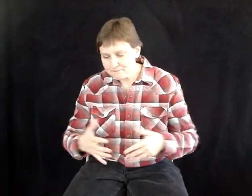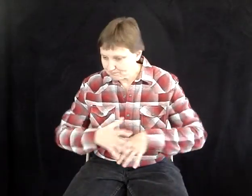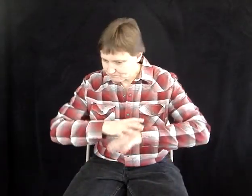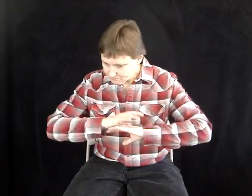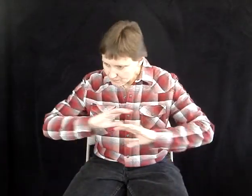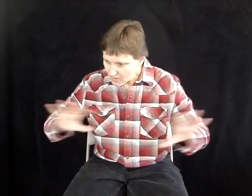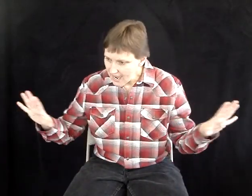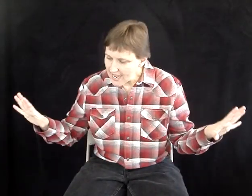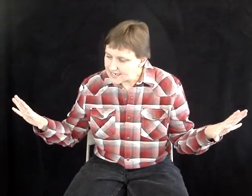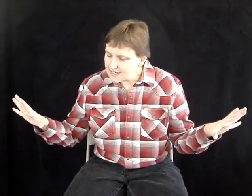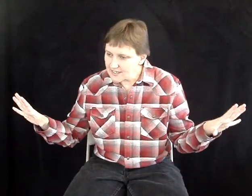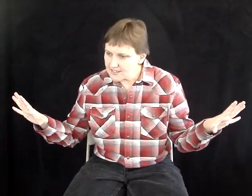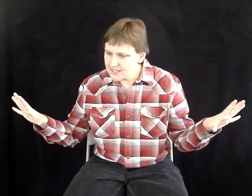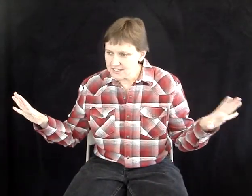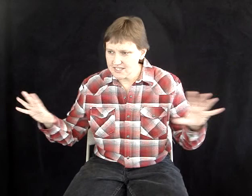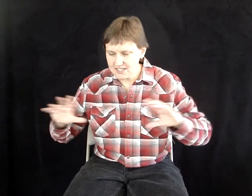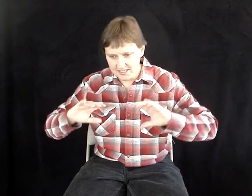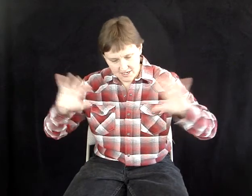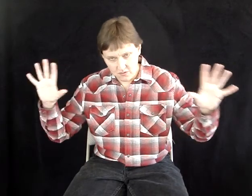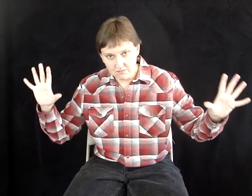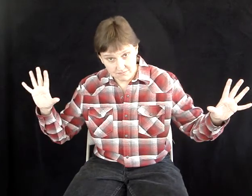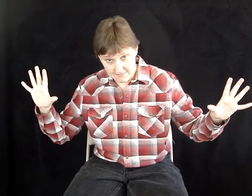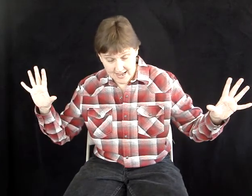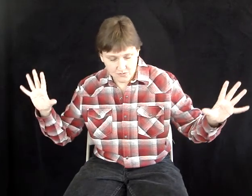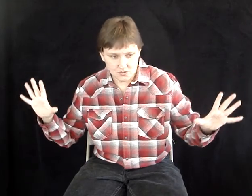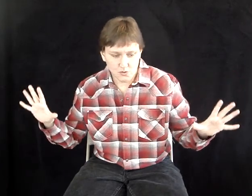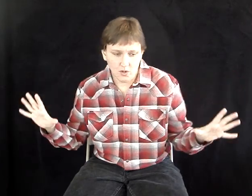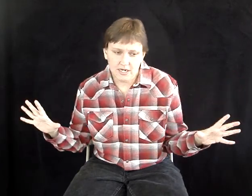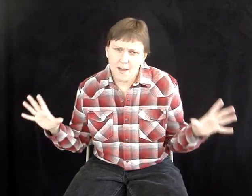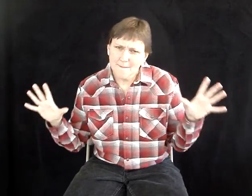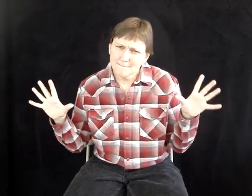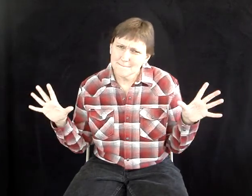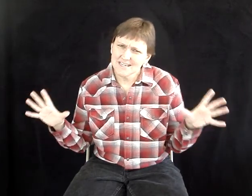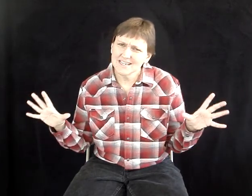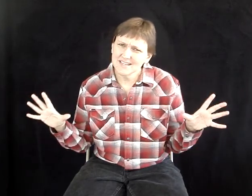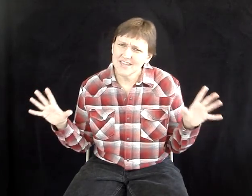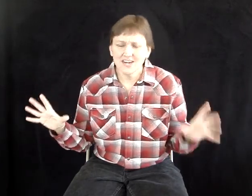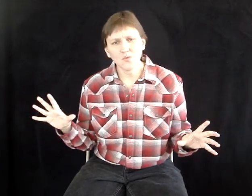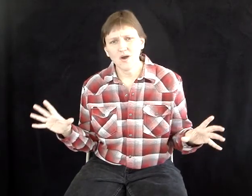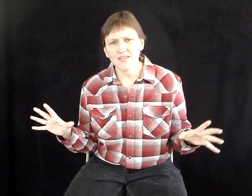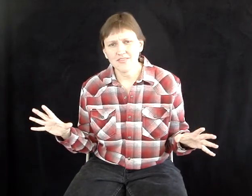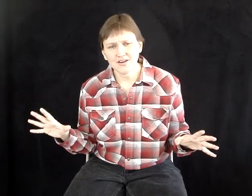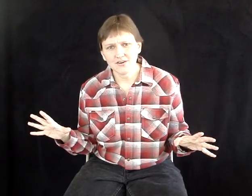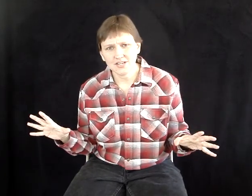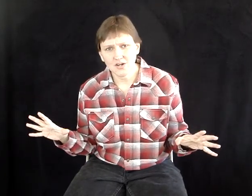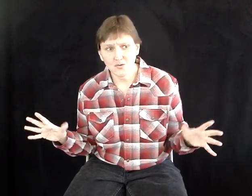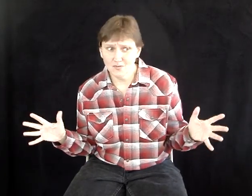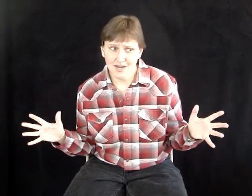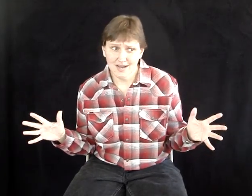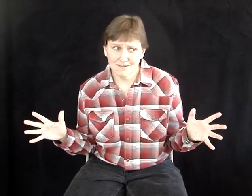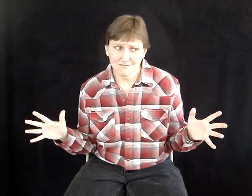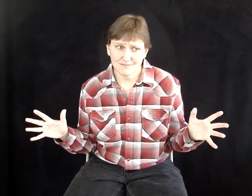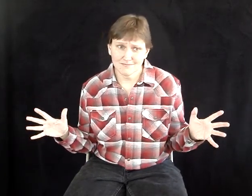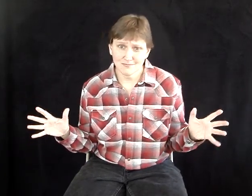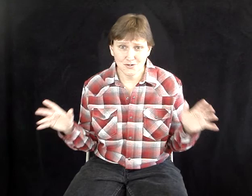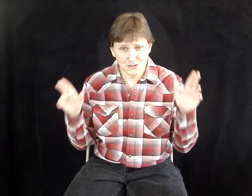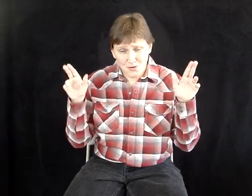and does this, you know, mass resort. But, they don't want their, you know, resort